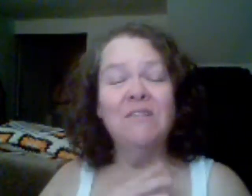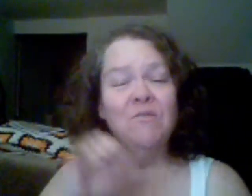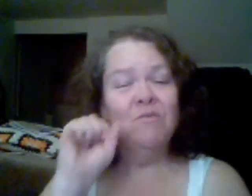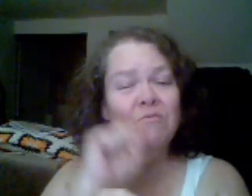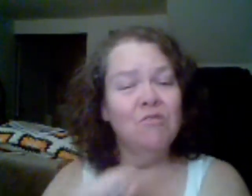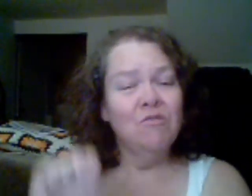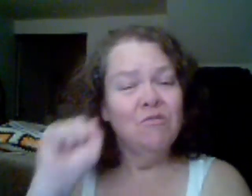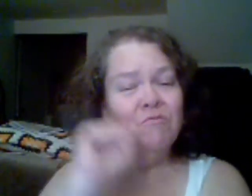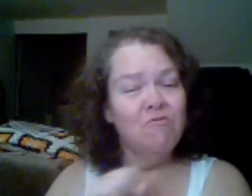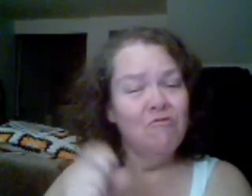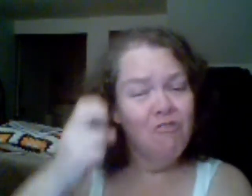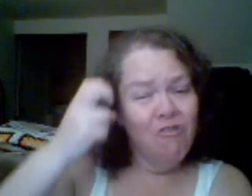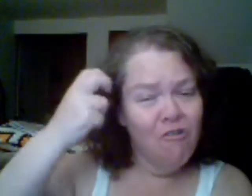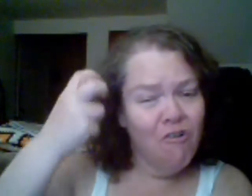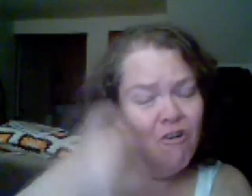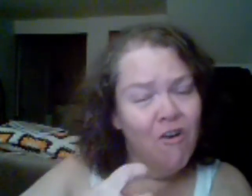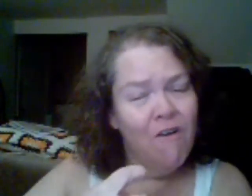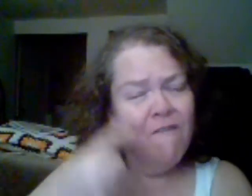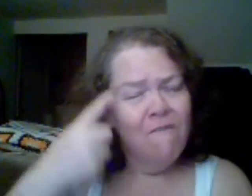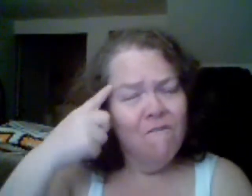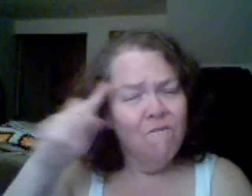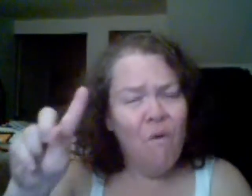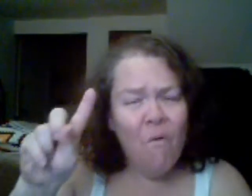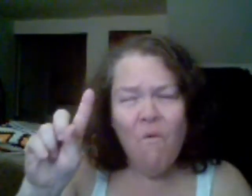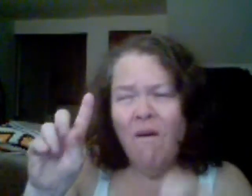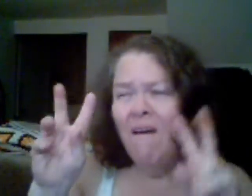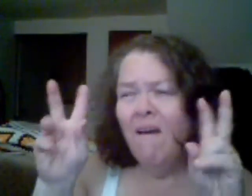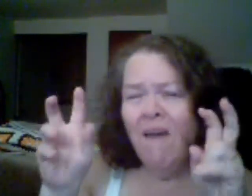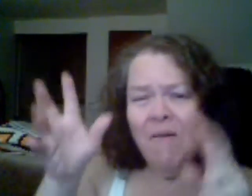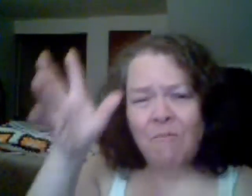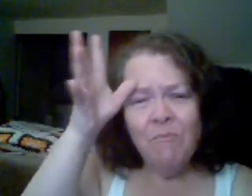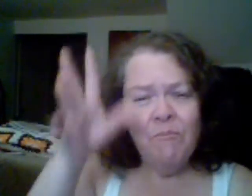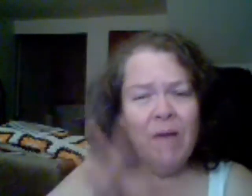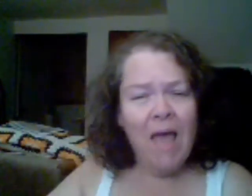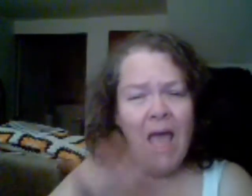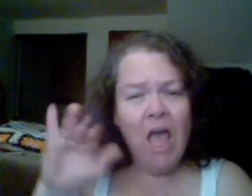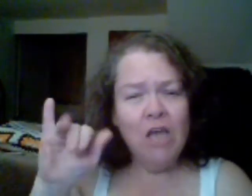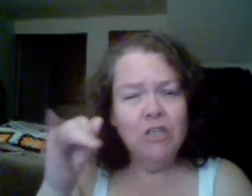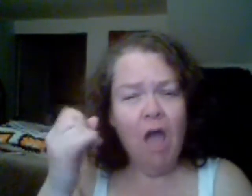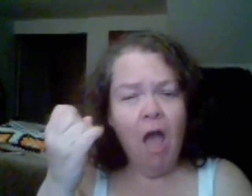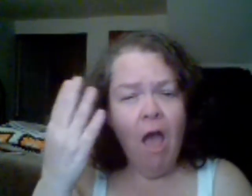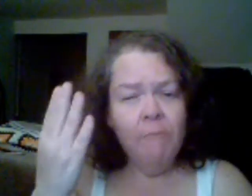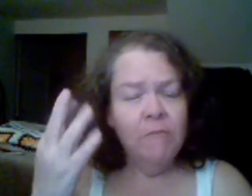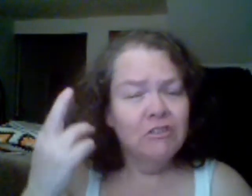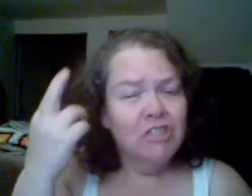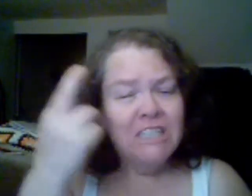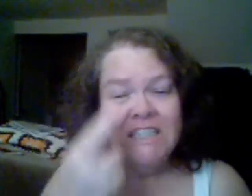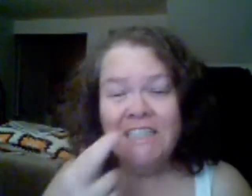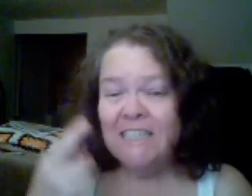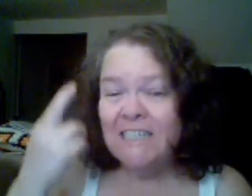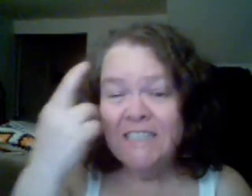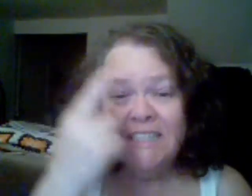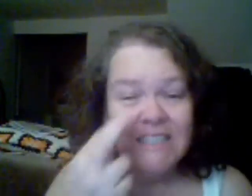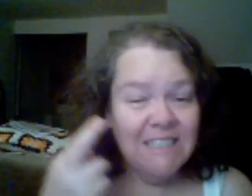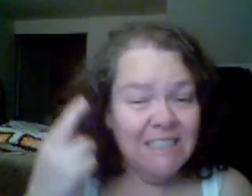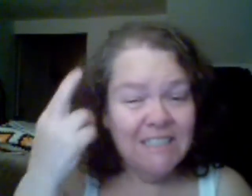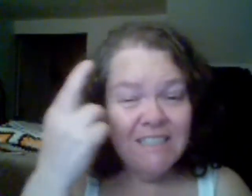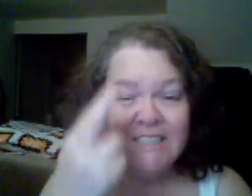I just had to see this person. I just had to see person. I just had to stay here. I don't need to waste your money.